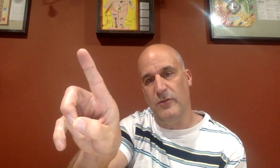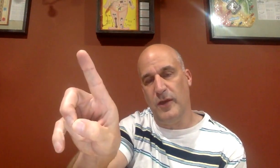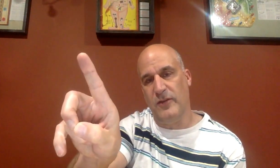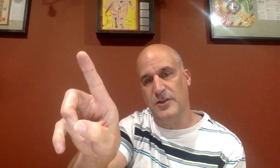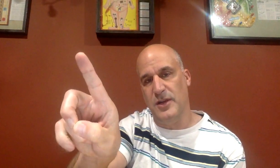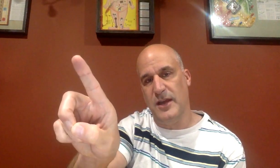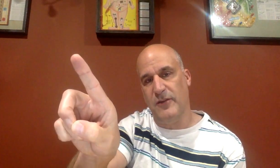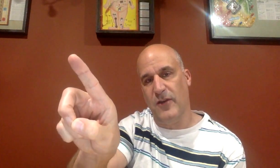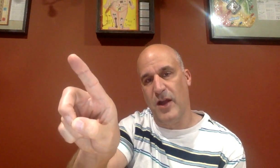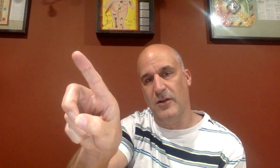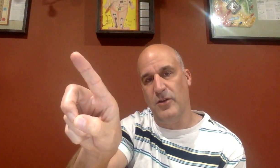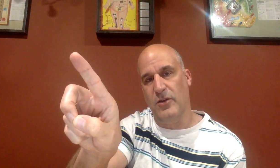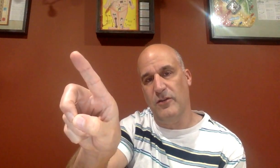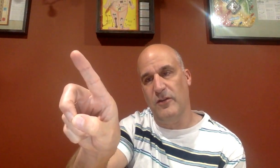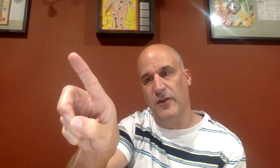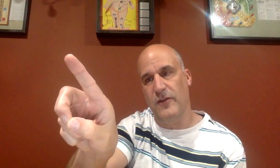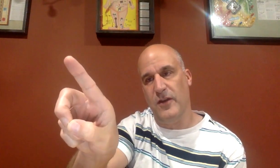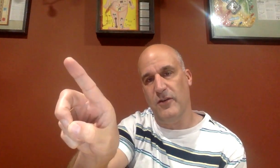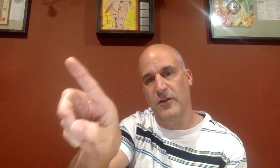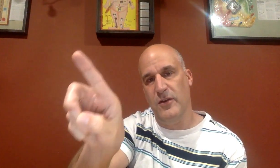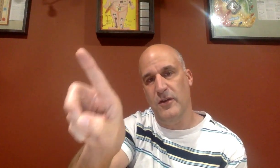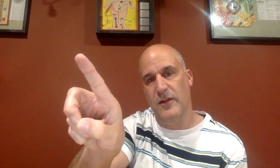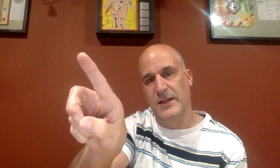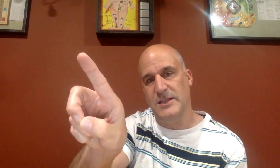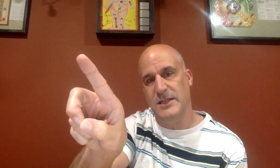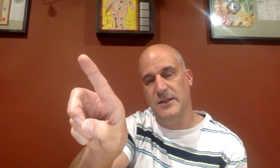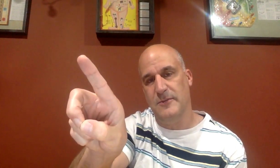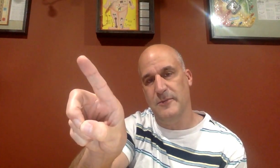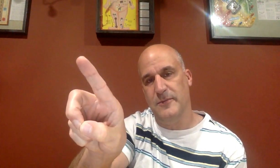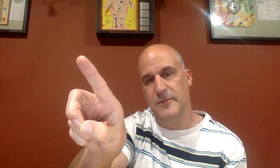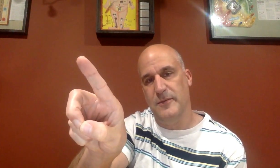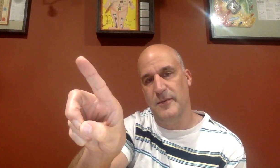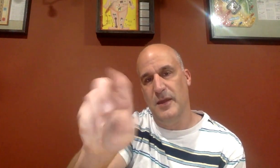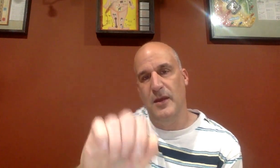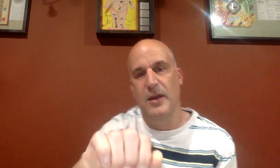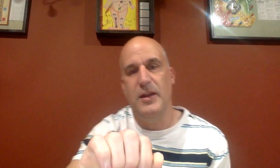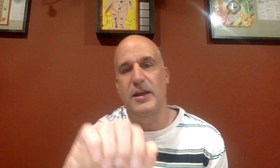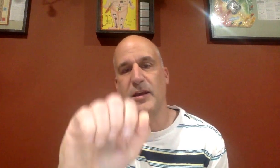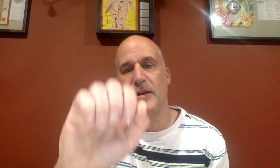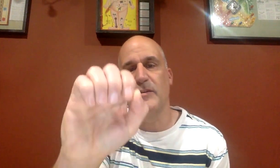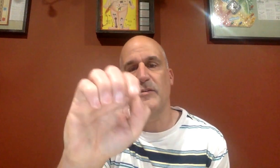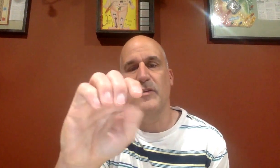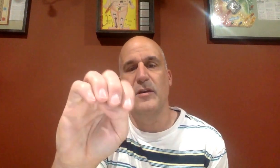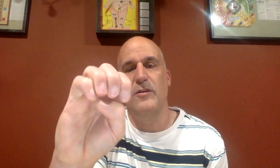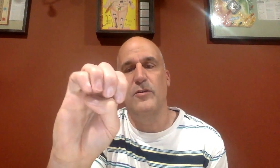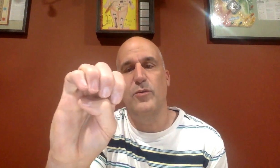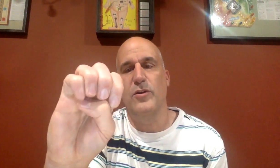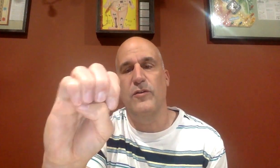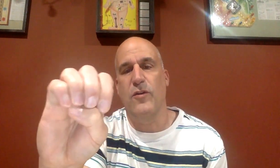extend your index finger out. And you close these other fingers. And that's a D. An E is you put your four